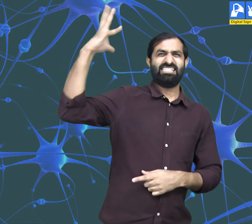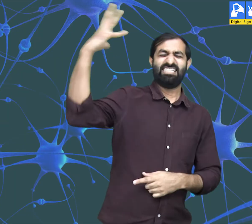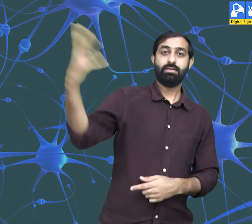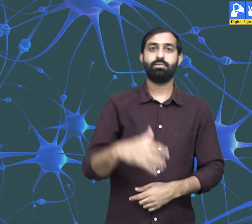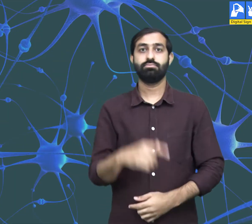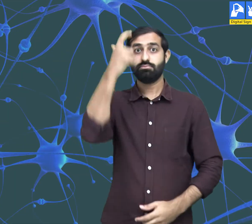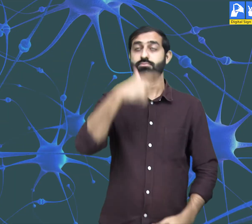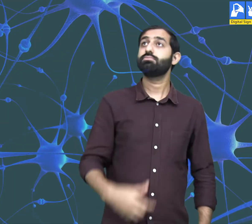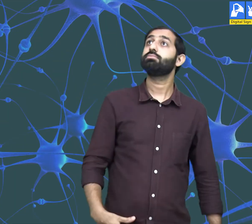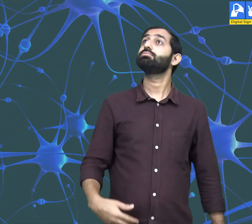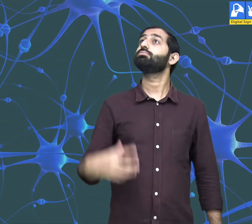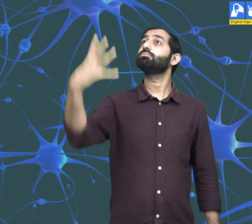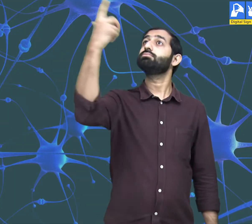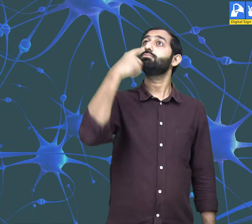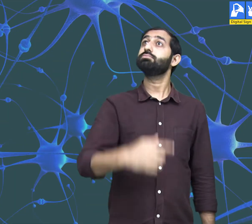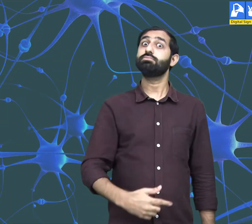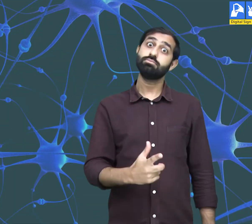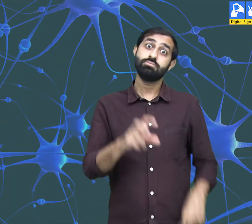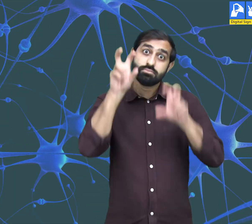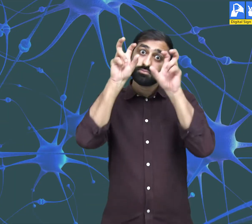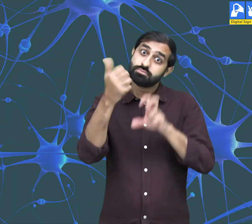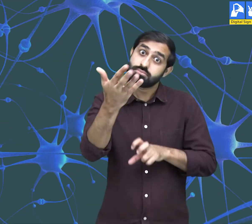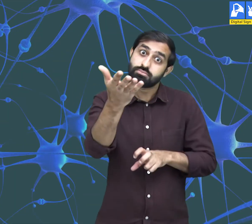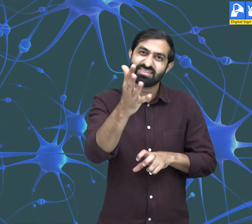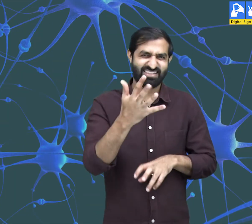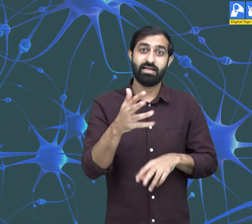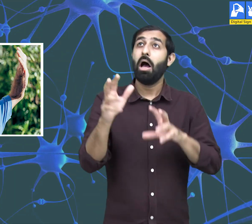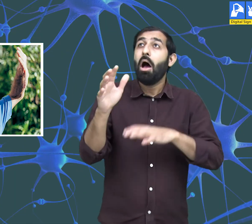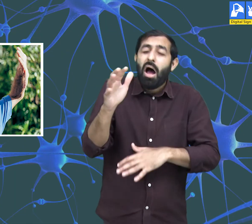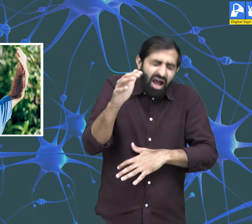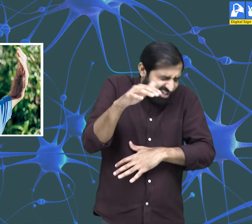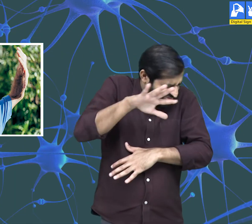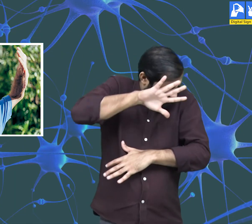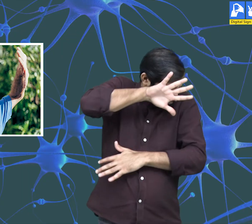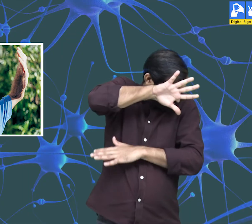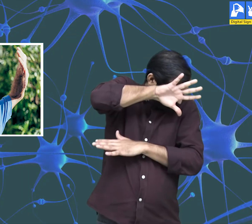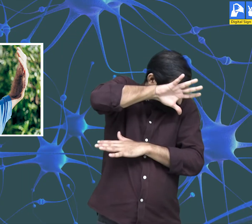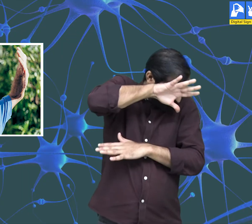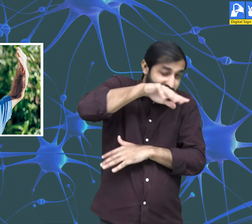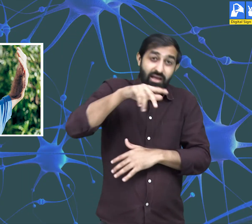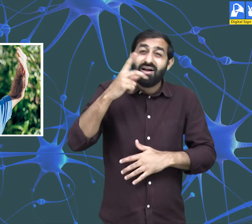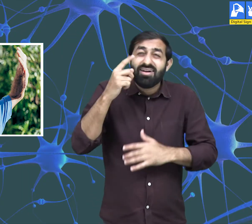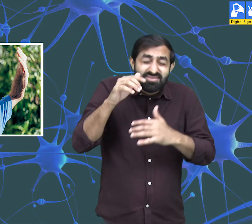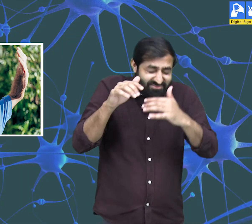we blink our eyes or use our hands to cover our eyes